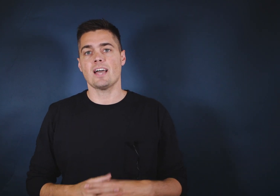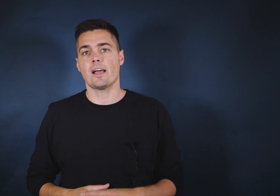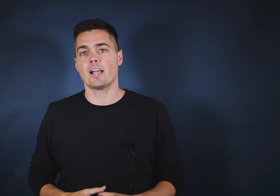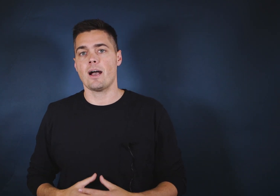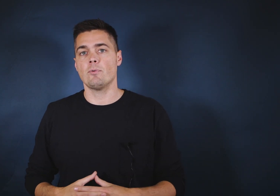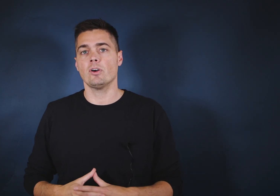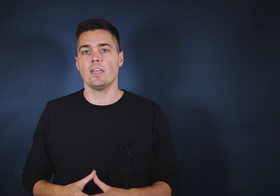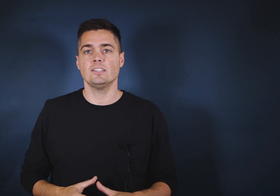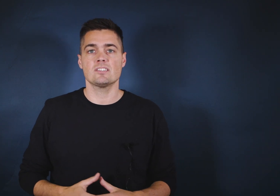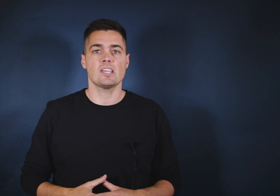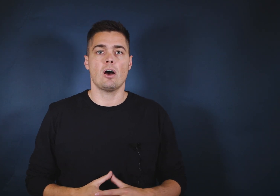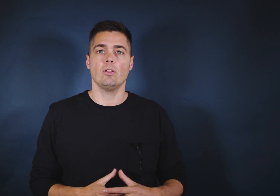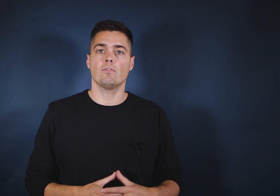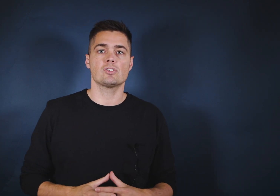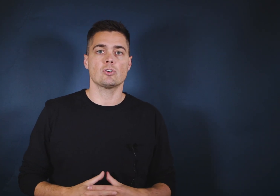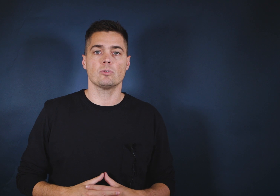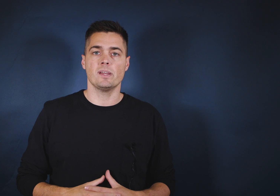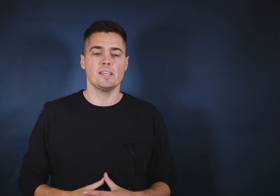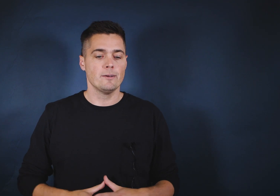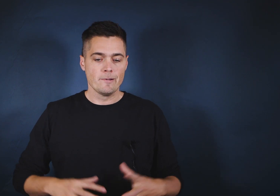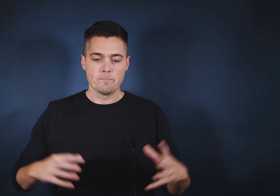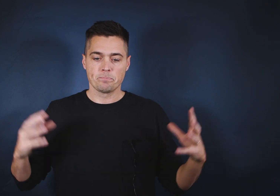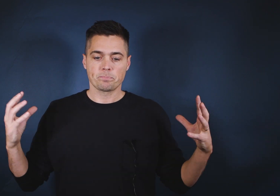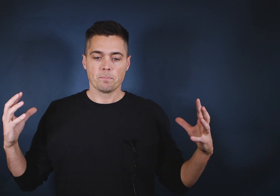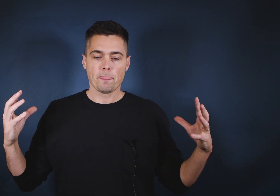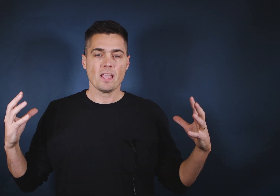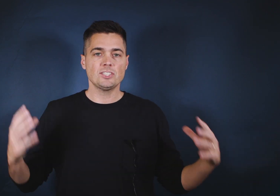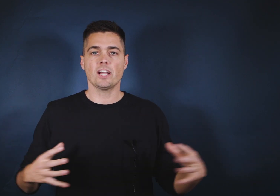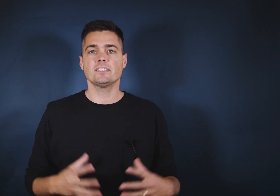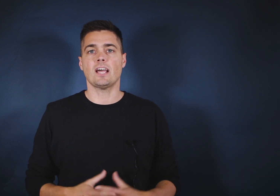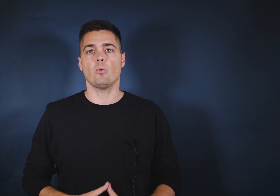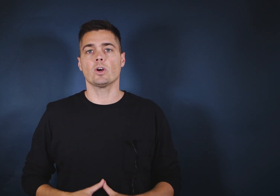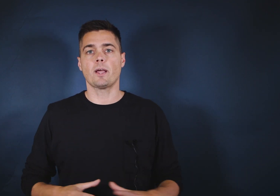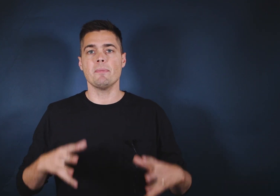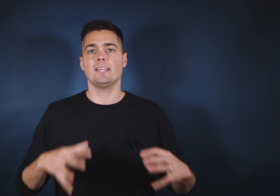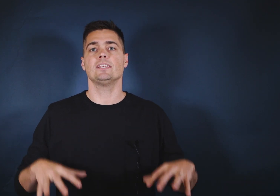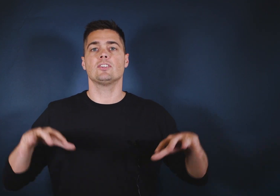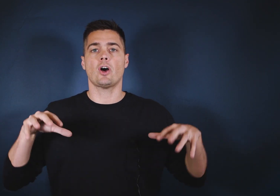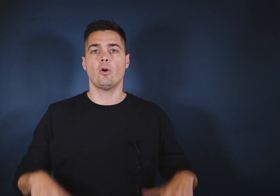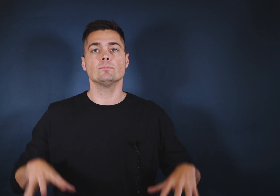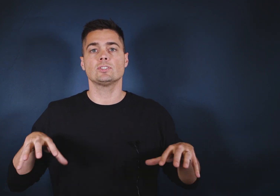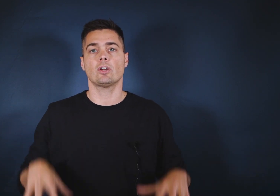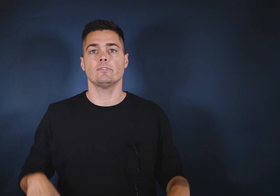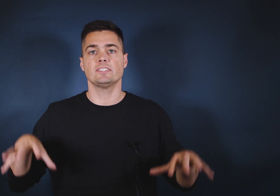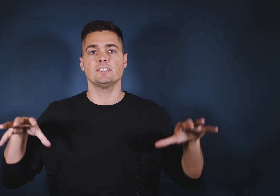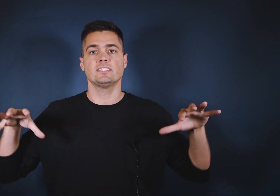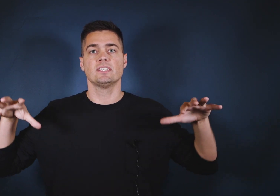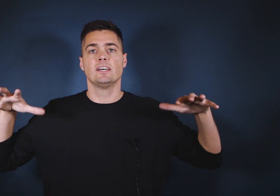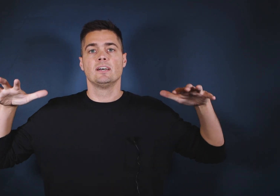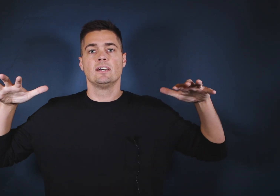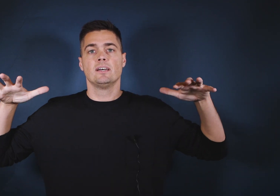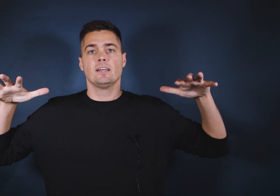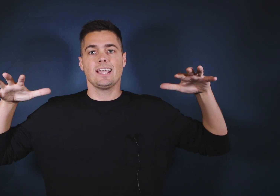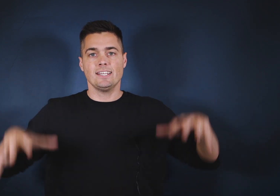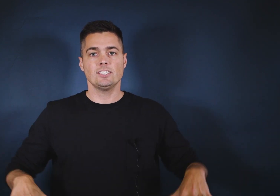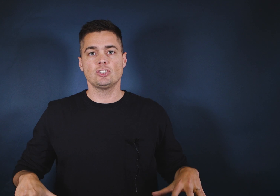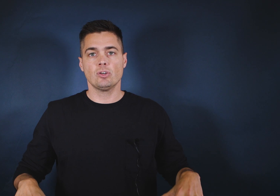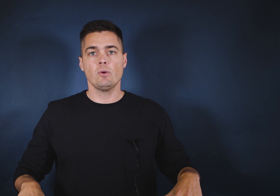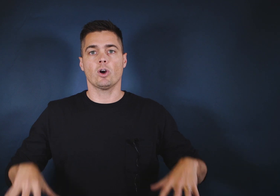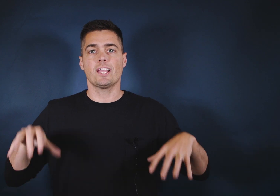.com, hookagency all over social media. Check us out, we're committed to the home services industry, we're